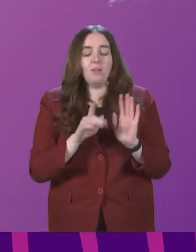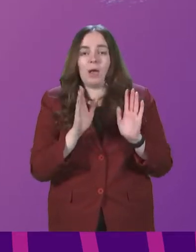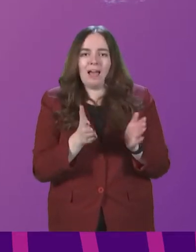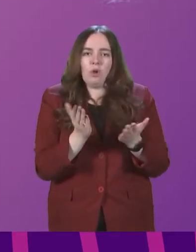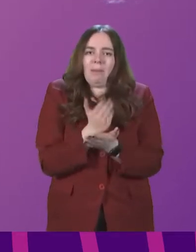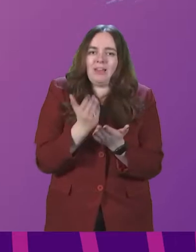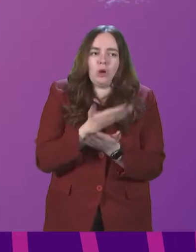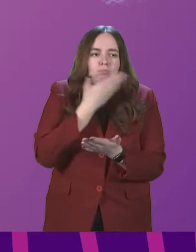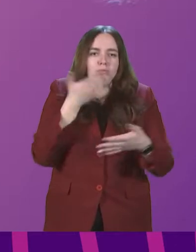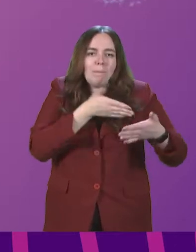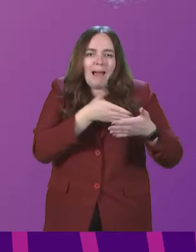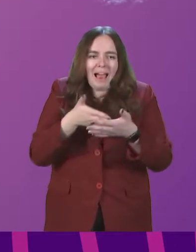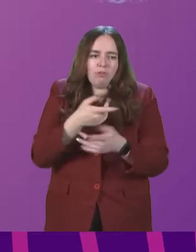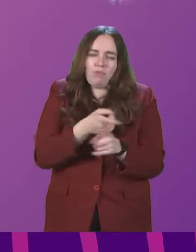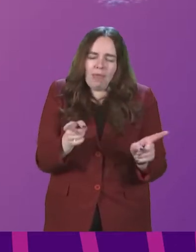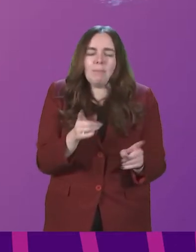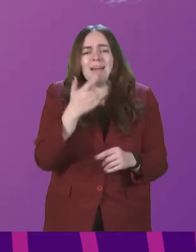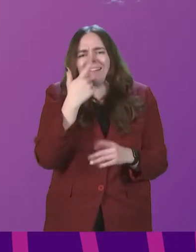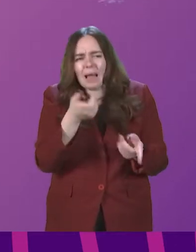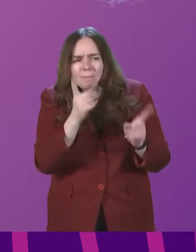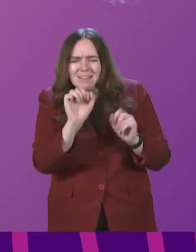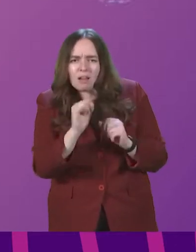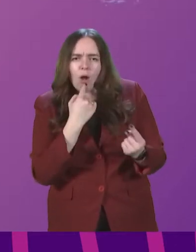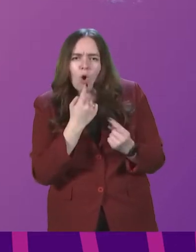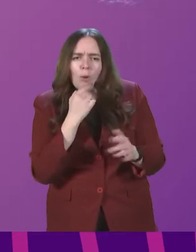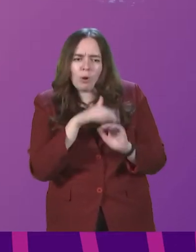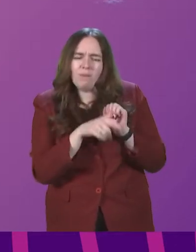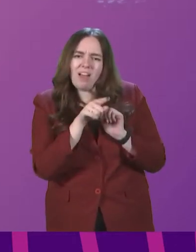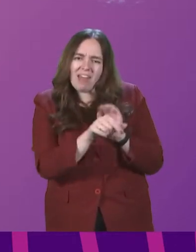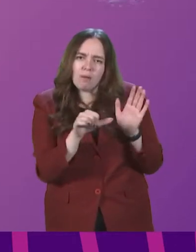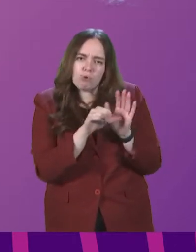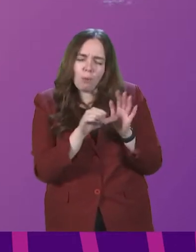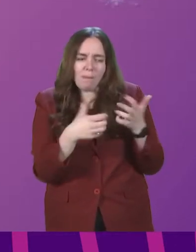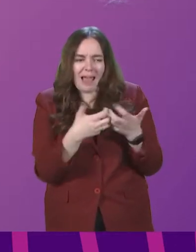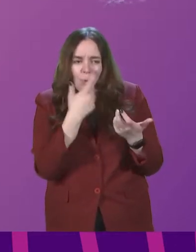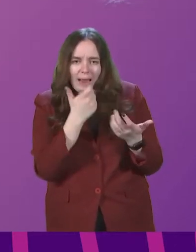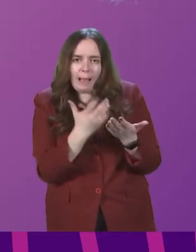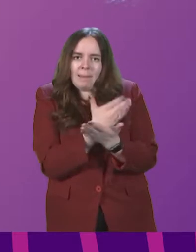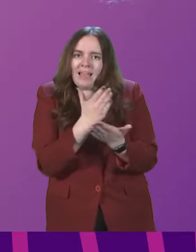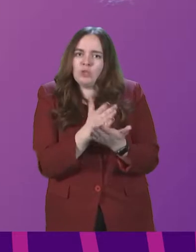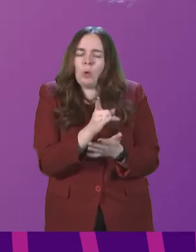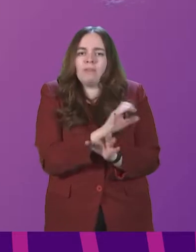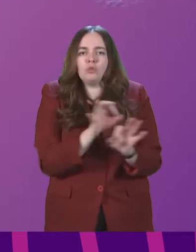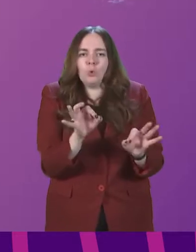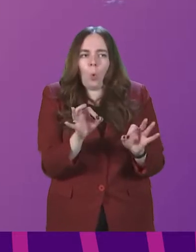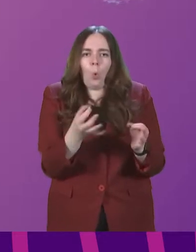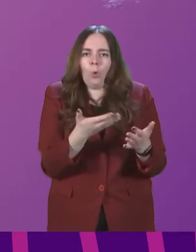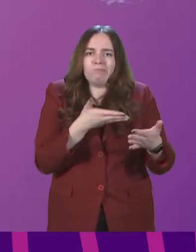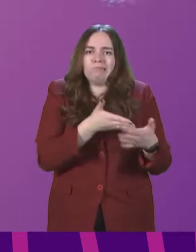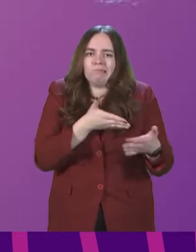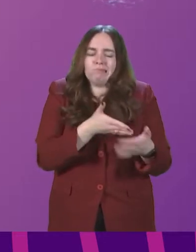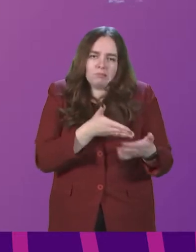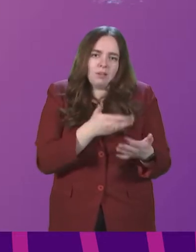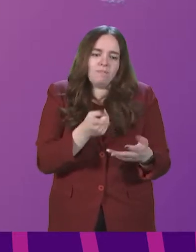barriers, additional barriers for them. Can the Minister give some comment on that specifically and how we can make sure that they're not onerous barriers